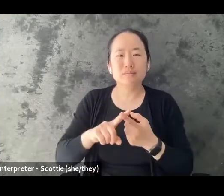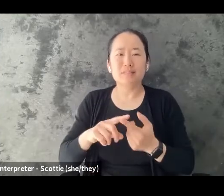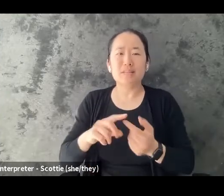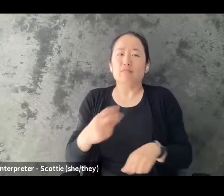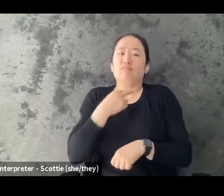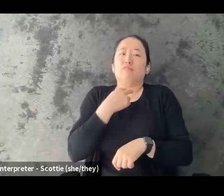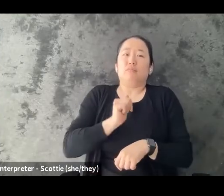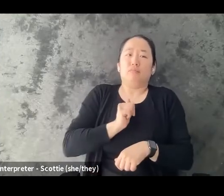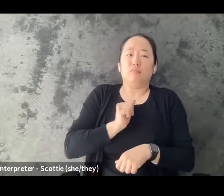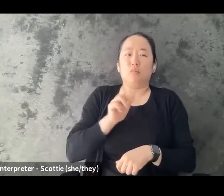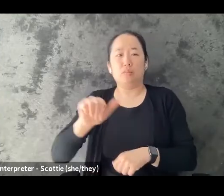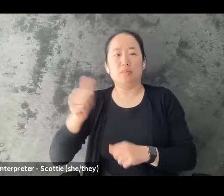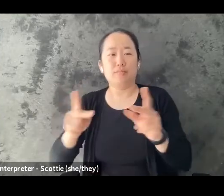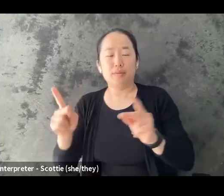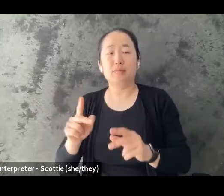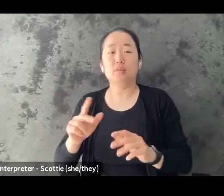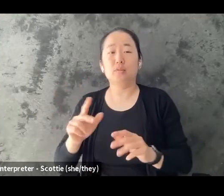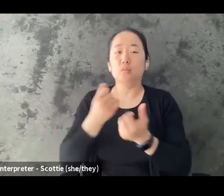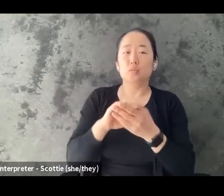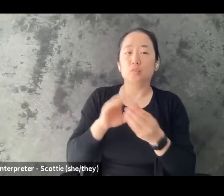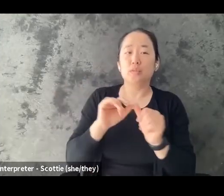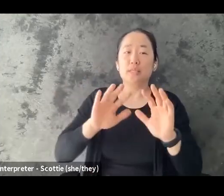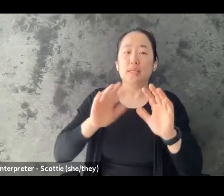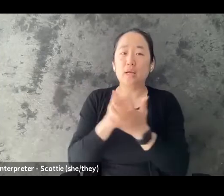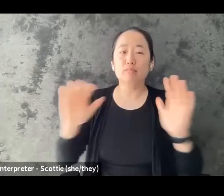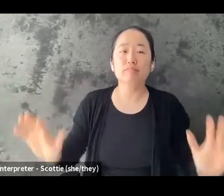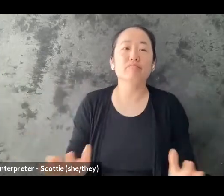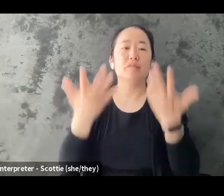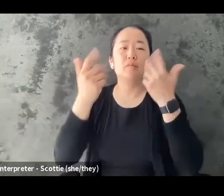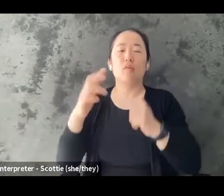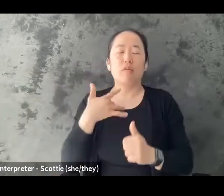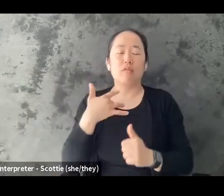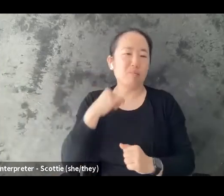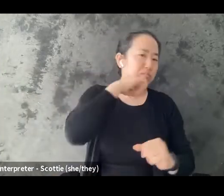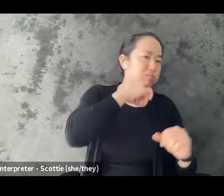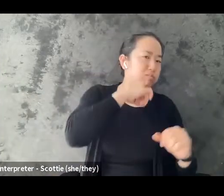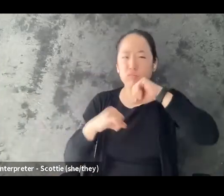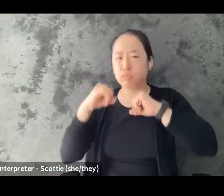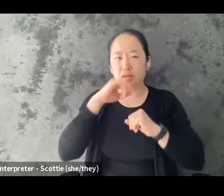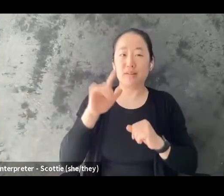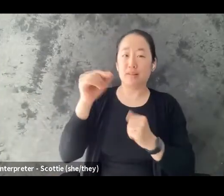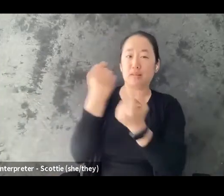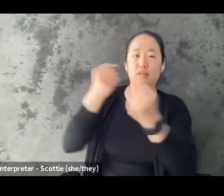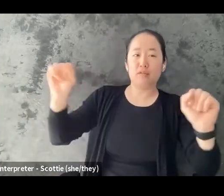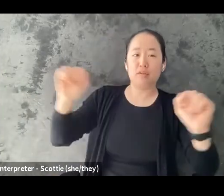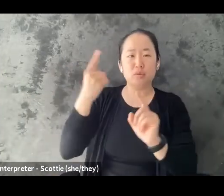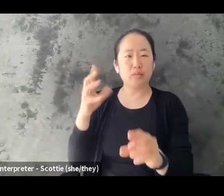is always in part a storytelling process. Breaking stories, breaking silences, making new stories.